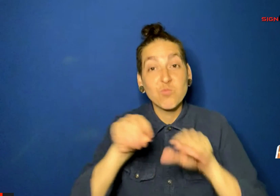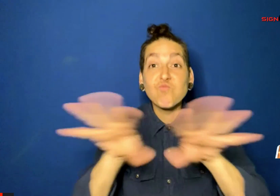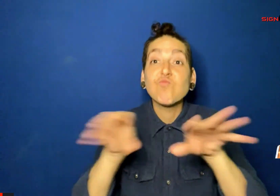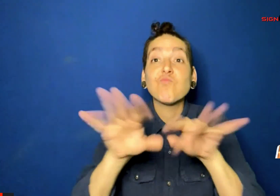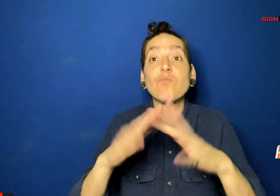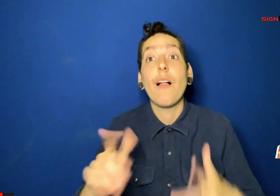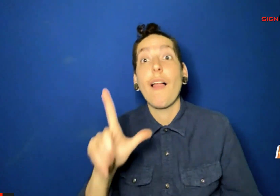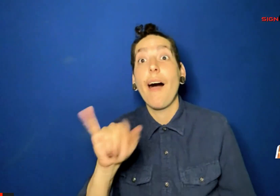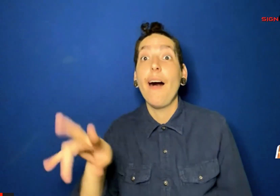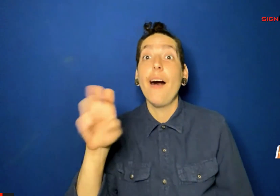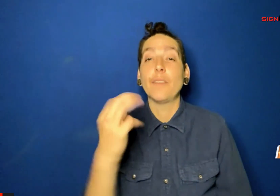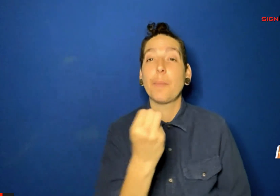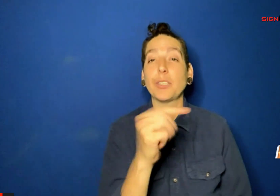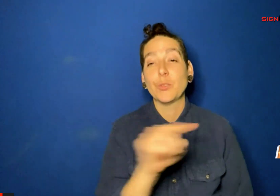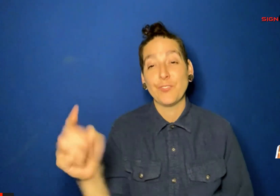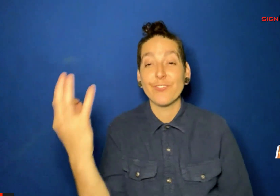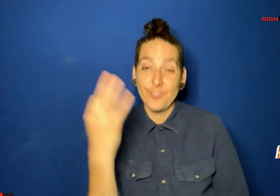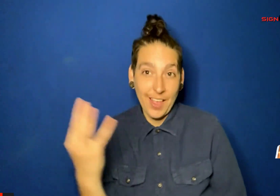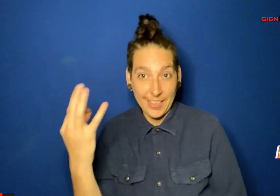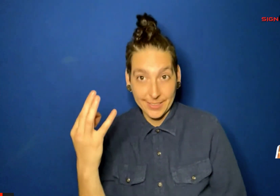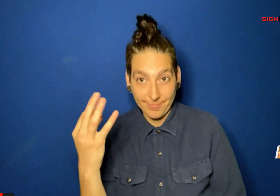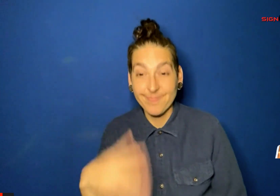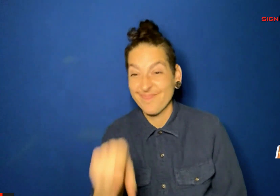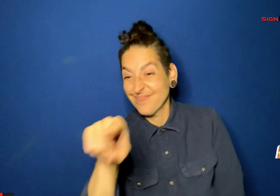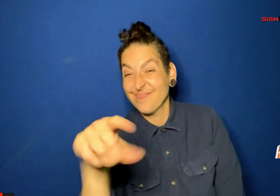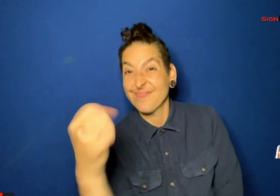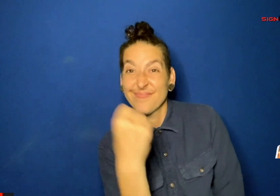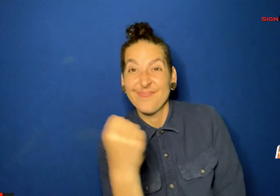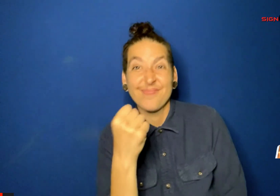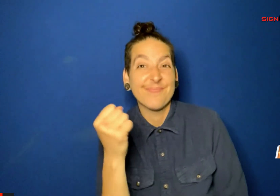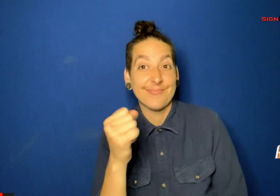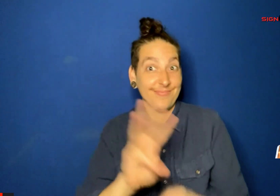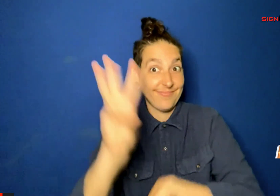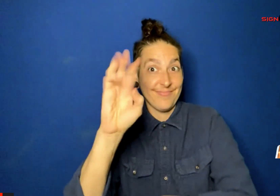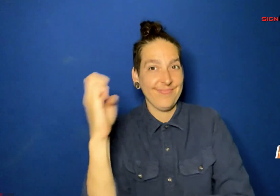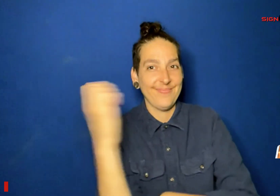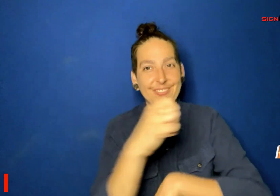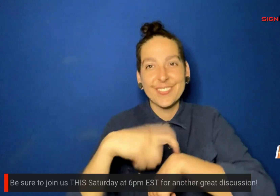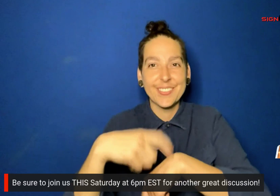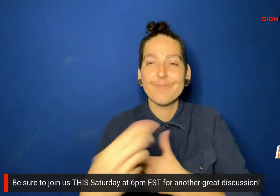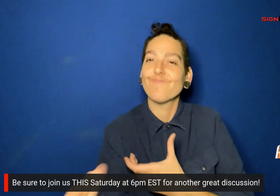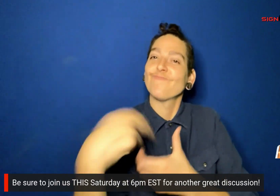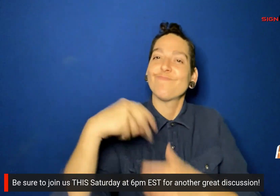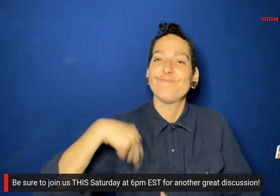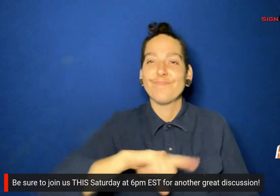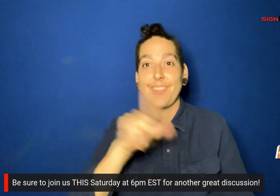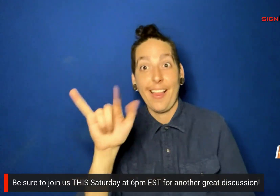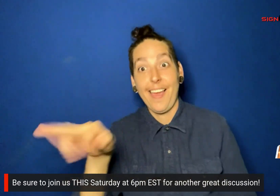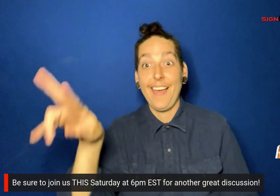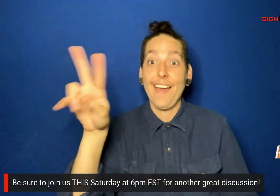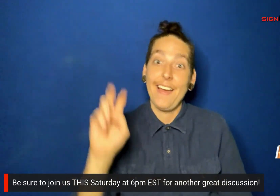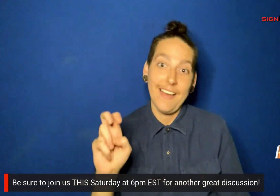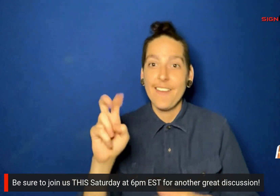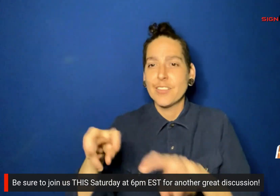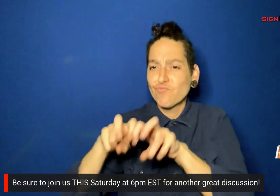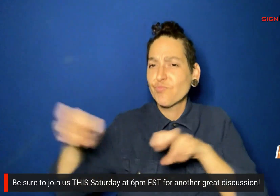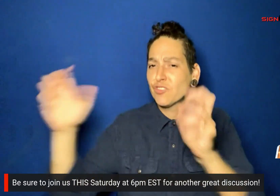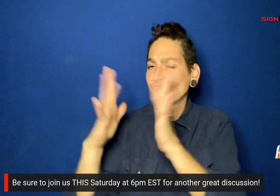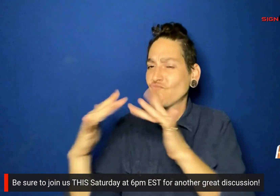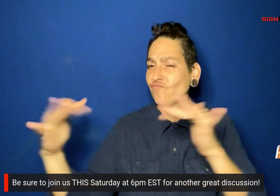Signed One News will be broadcasting live updates Monday through Friday. Then this Saturday at 6 p.m. Eastern Time, join us for